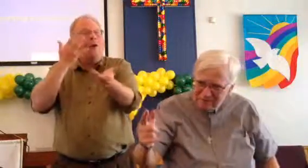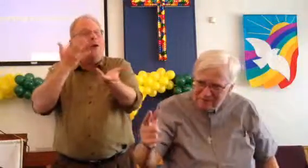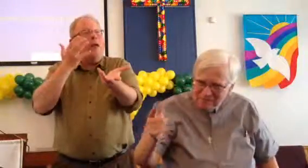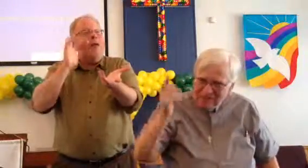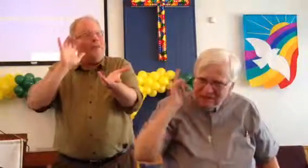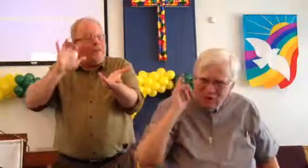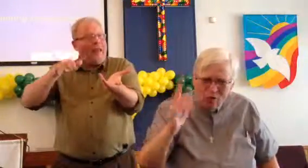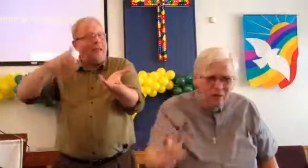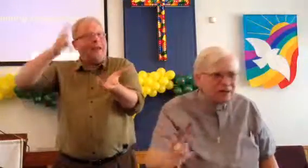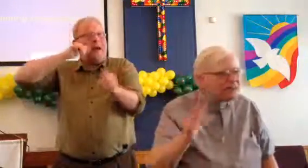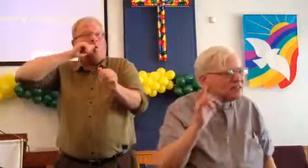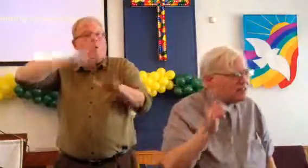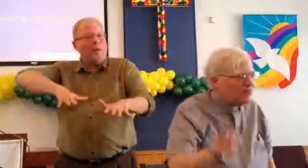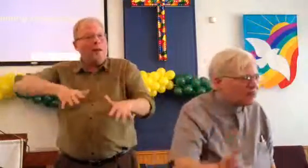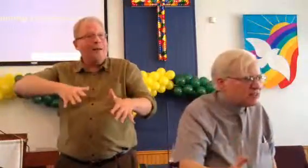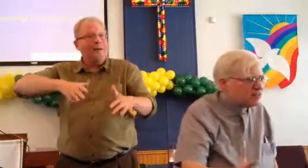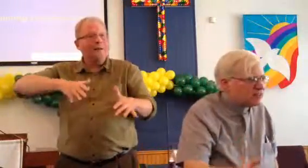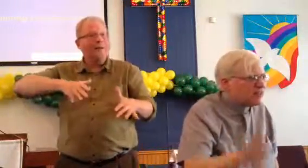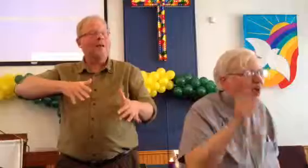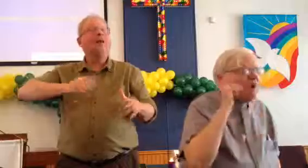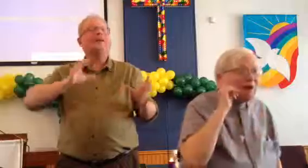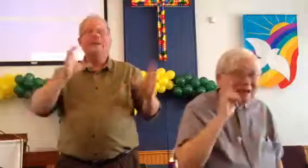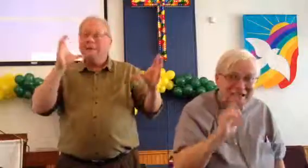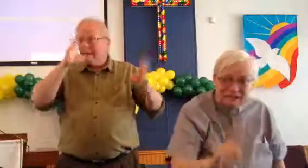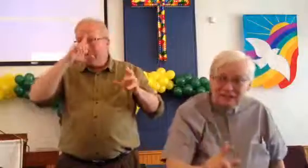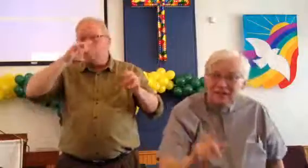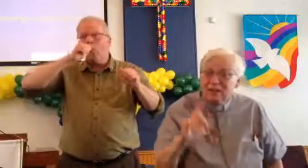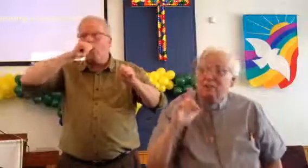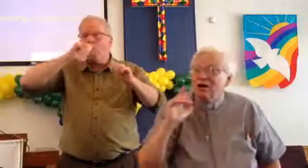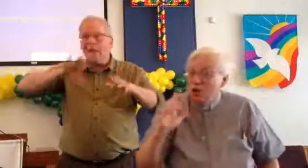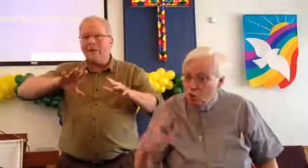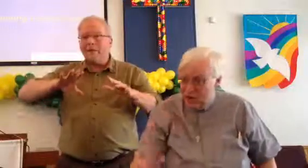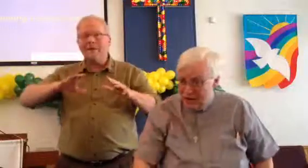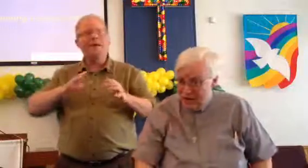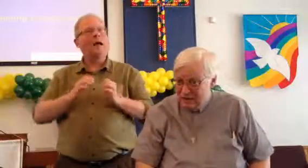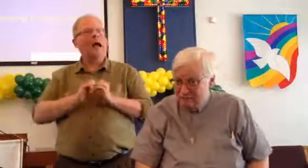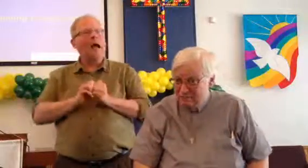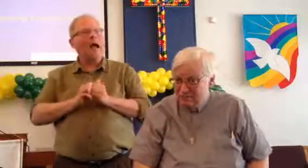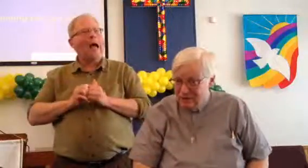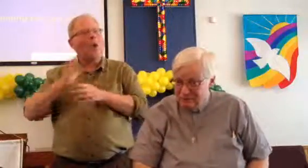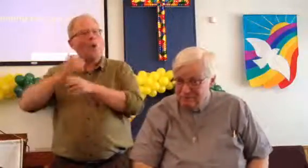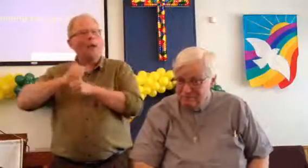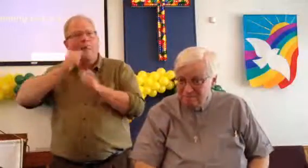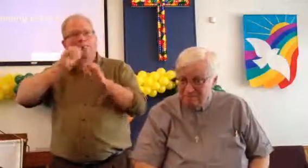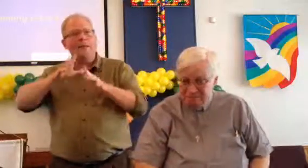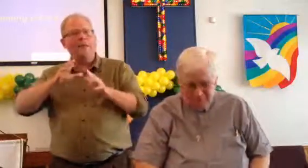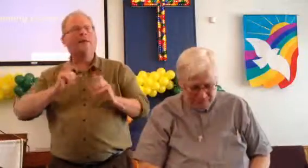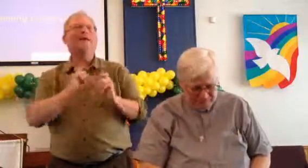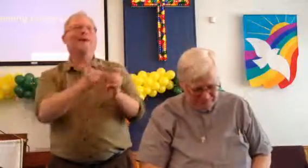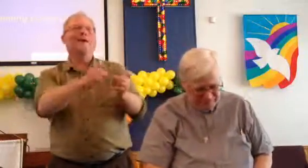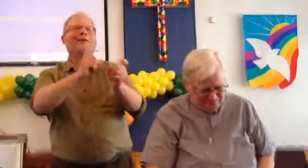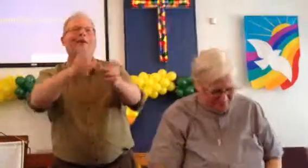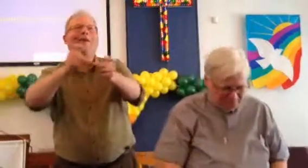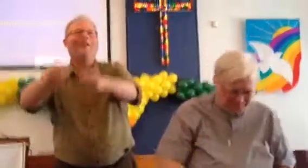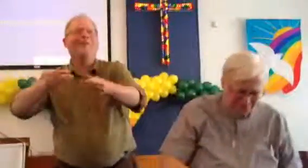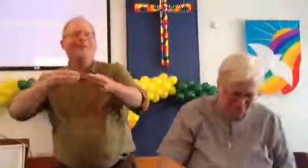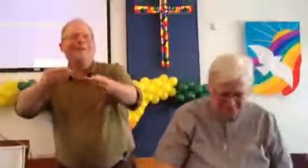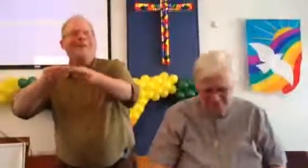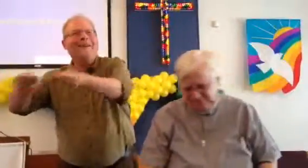Go out and seek blessings by giving them away. Amen? Amen. Amen. Amen.